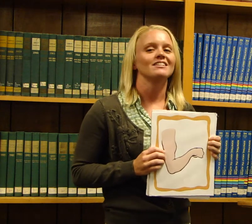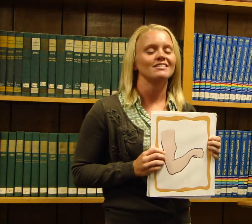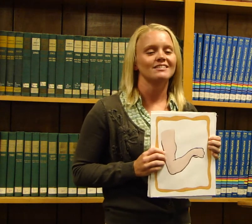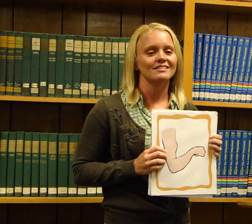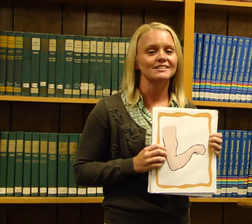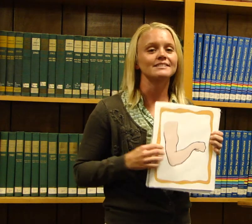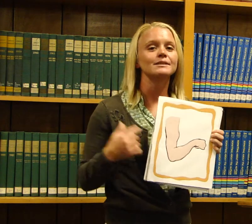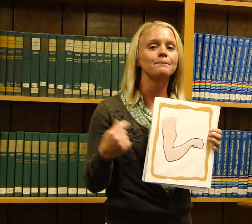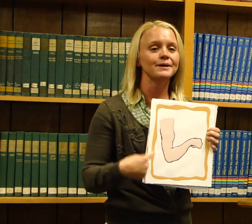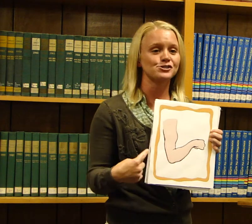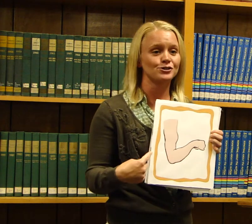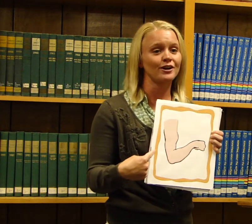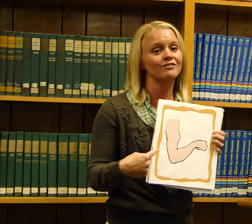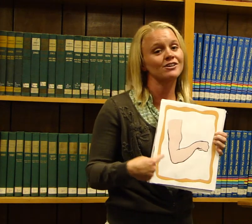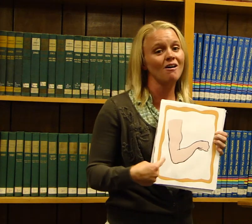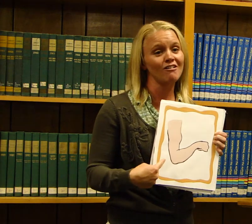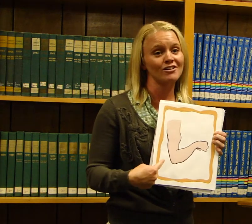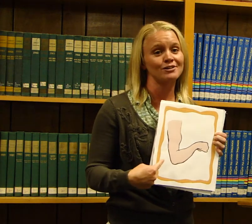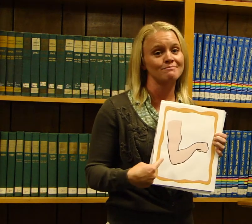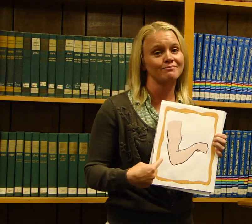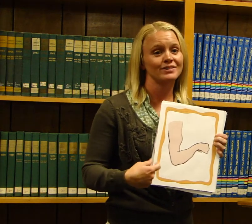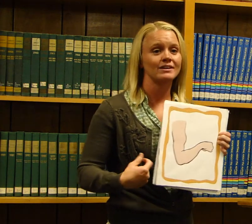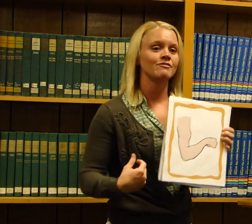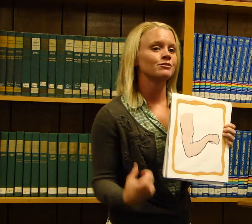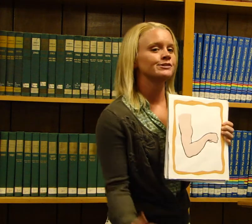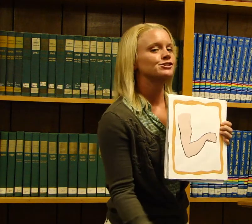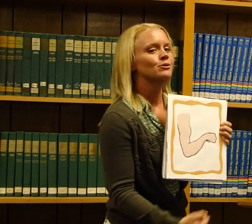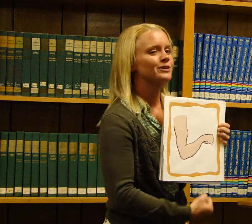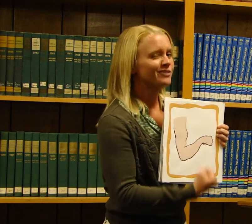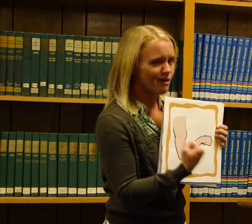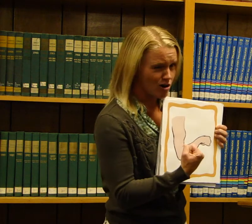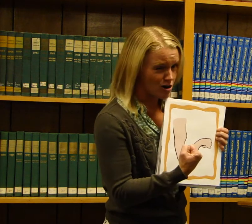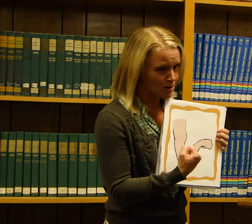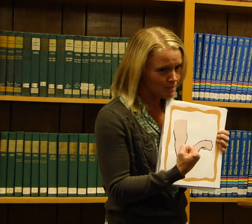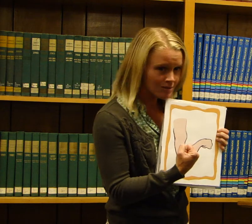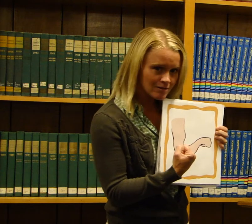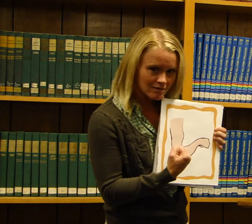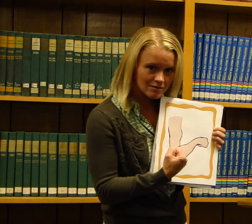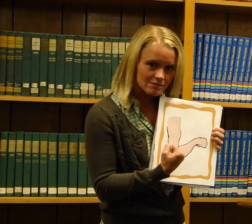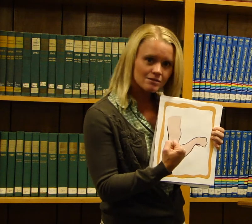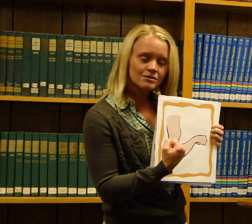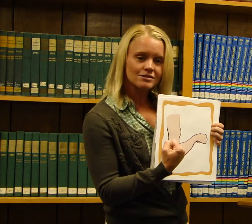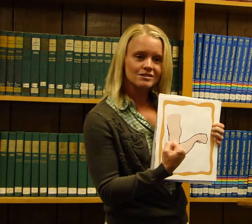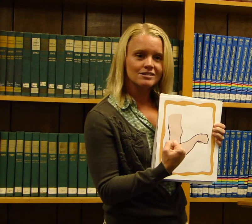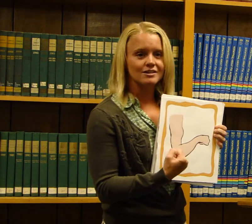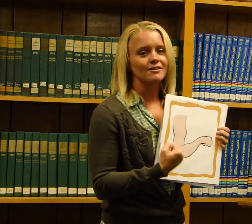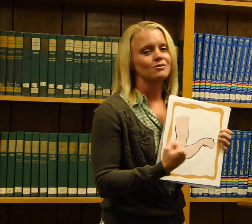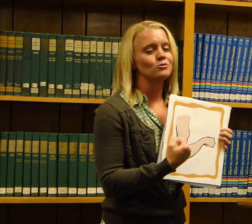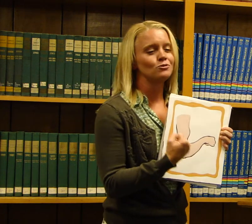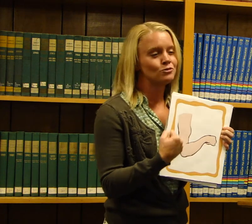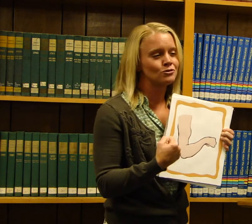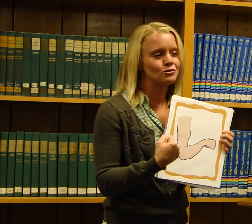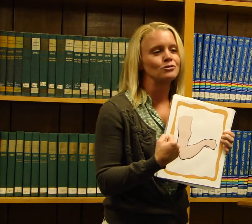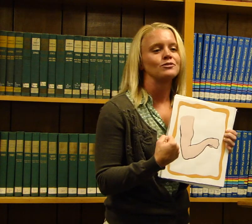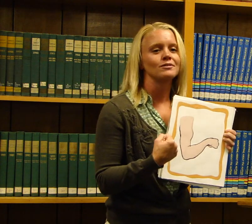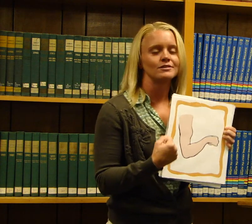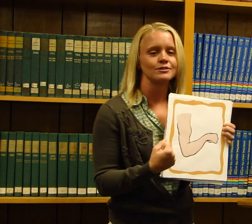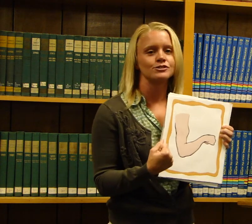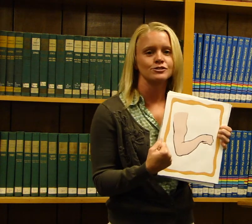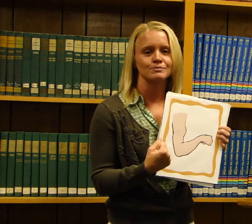This is a picture of an arm. Can everyone show me your arm? Ooh, those are some